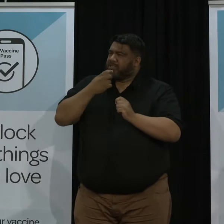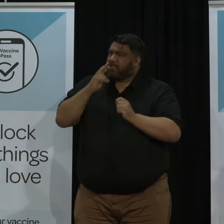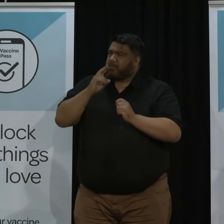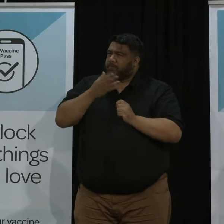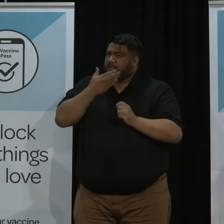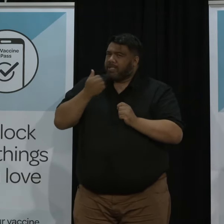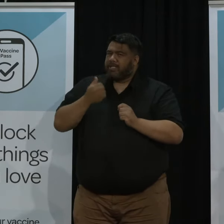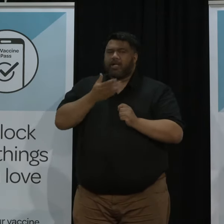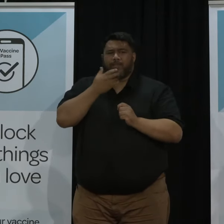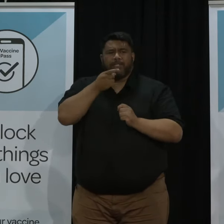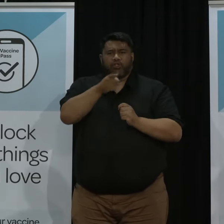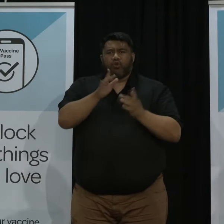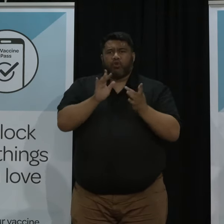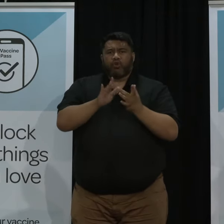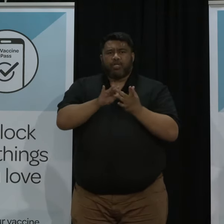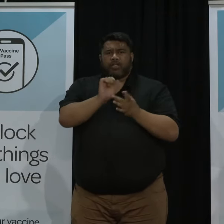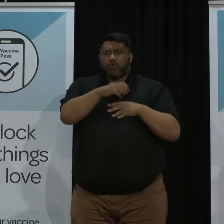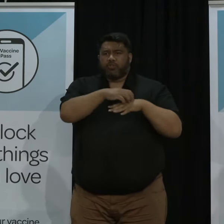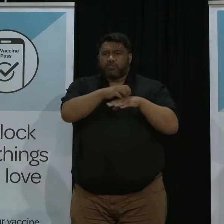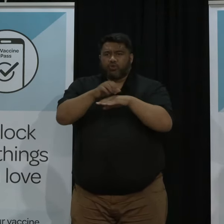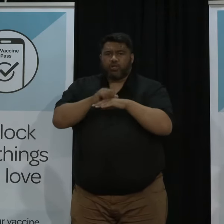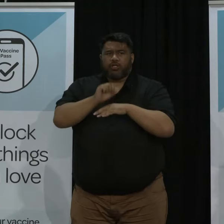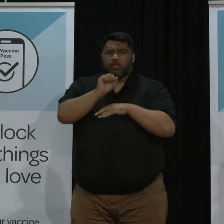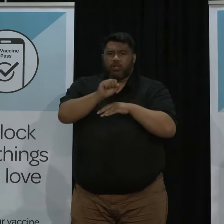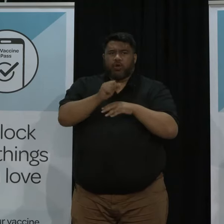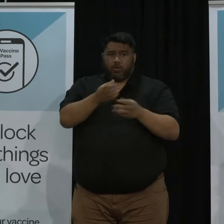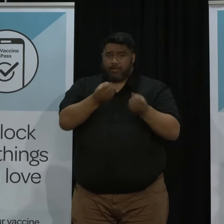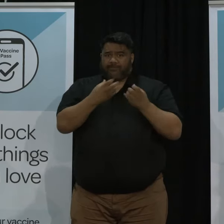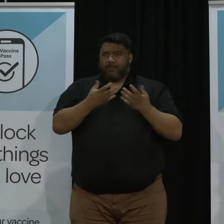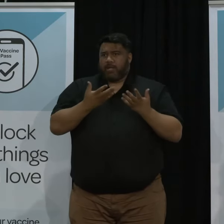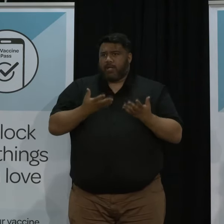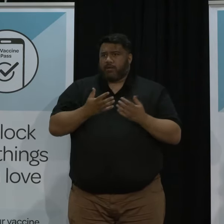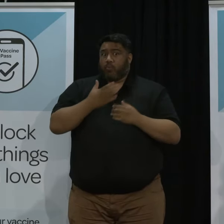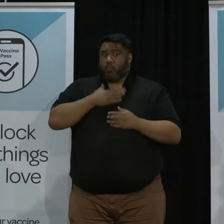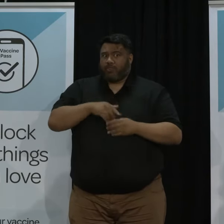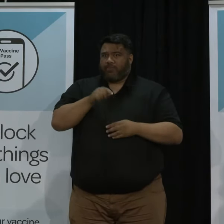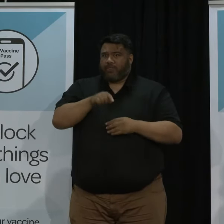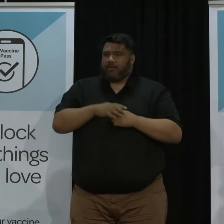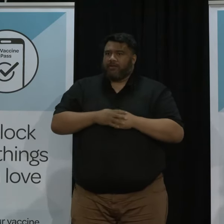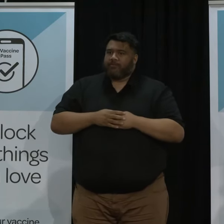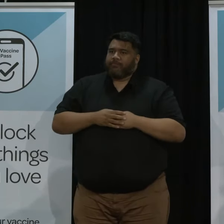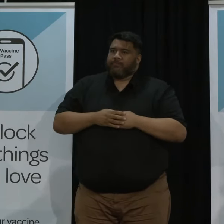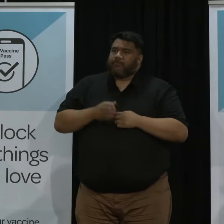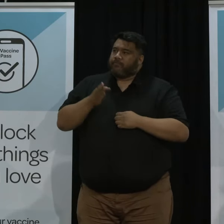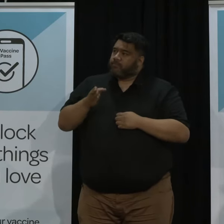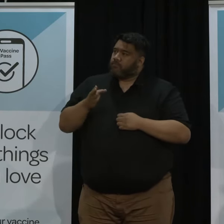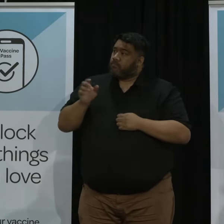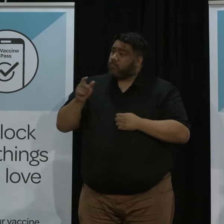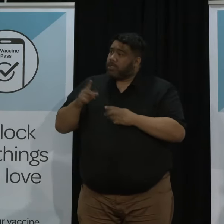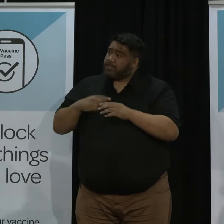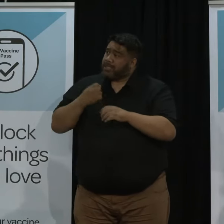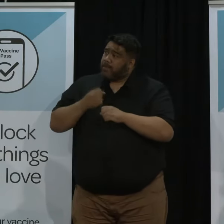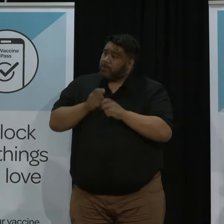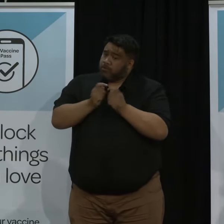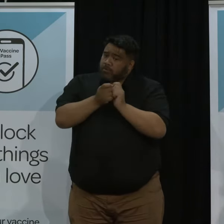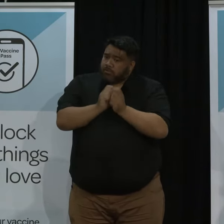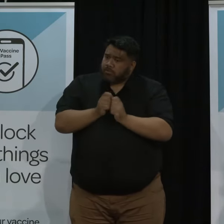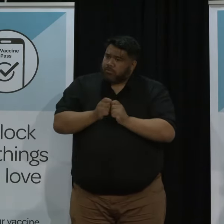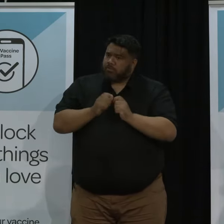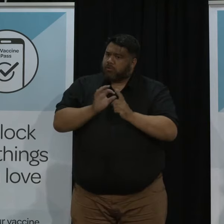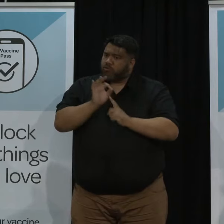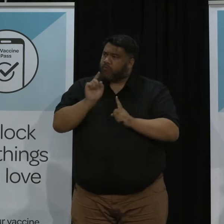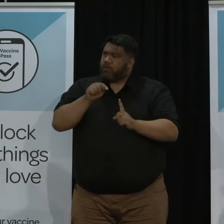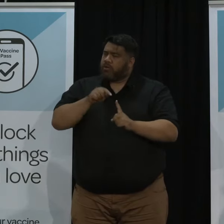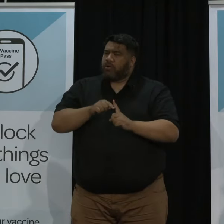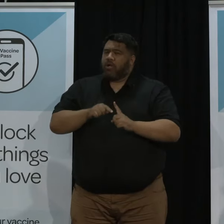please make sure you get in touch with your associations we're very keen to have that feedback Will you give us an idea on where some of those tweaks might happen? Oh, look